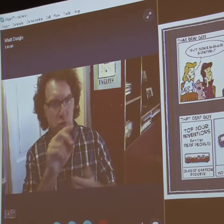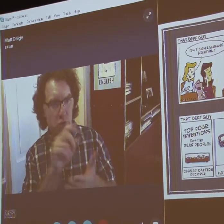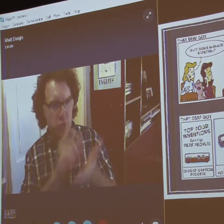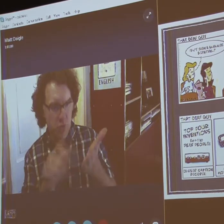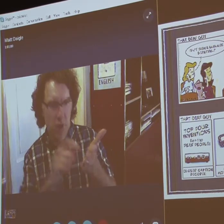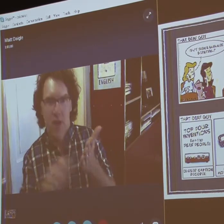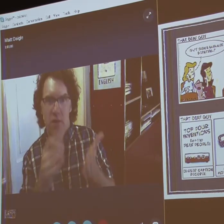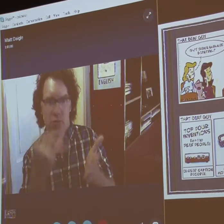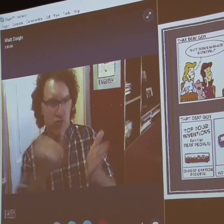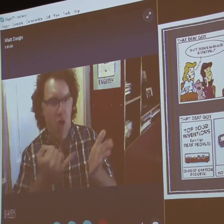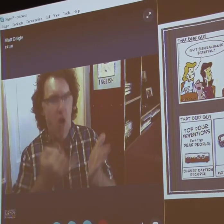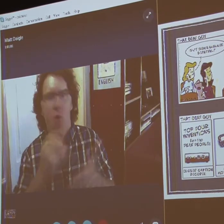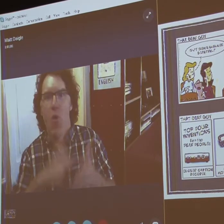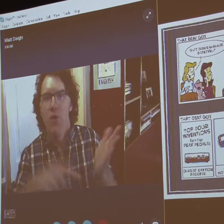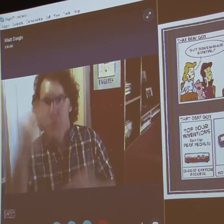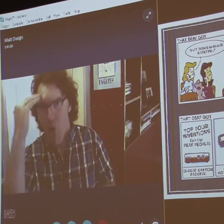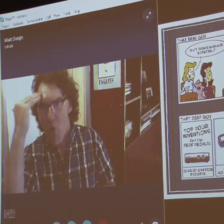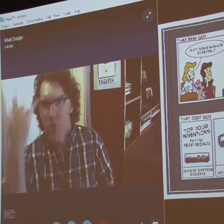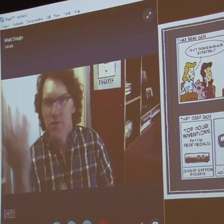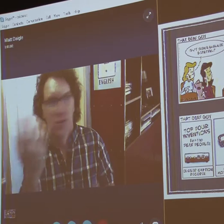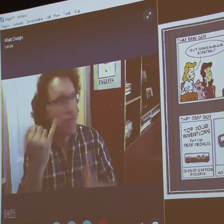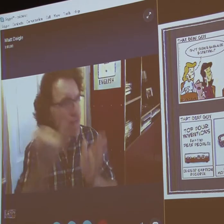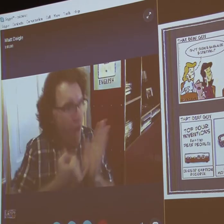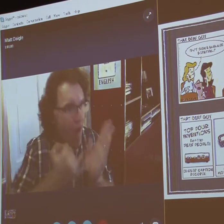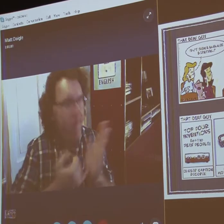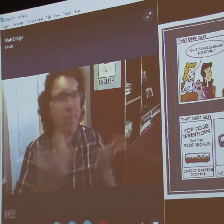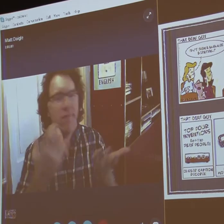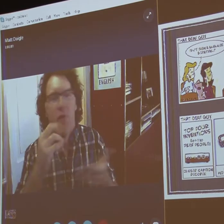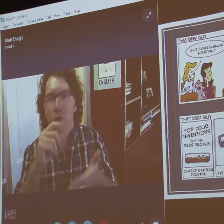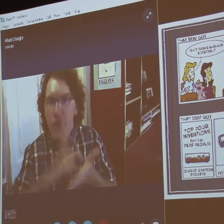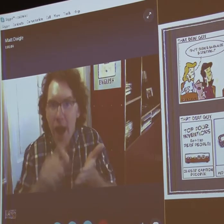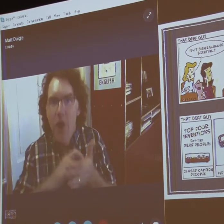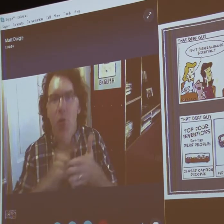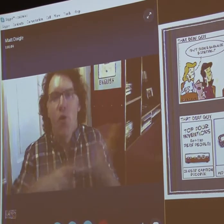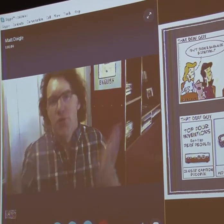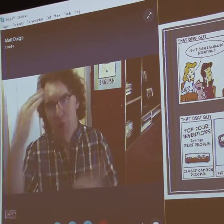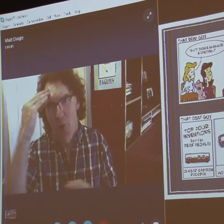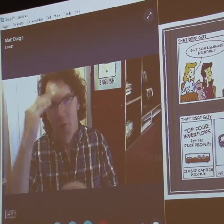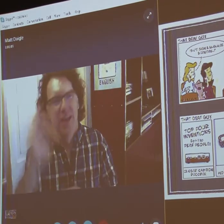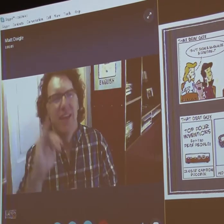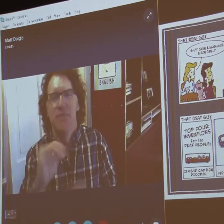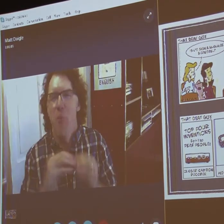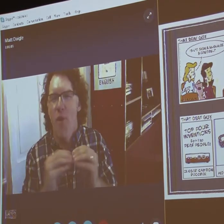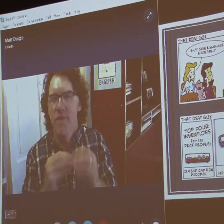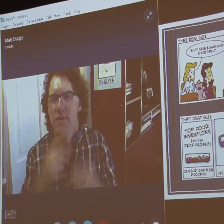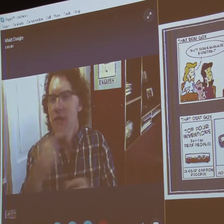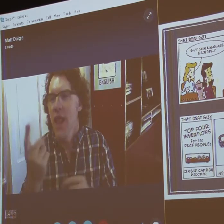said, write what you know. Or, develop what you know. Draw what you know.